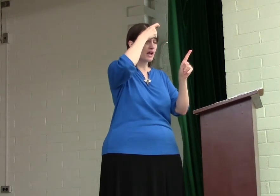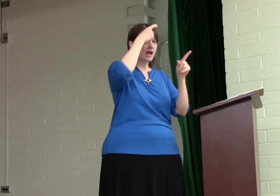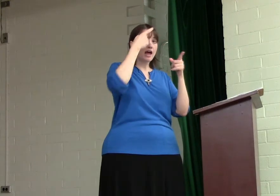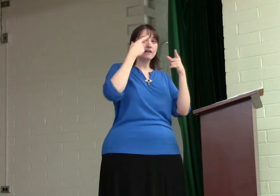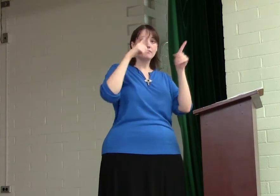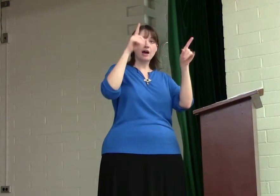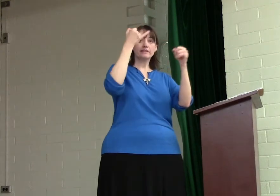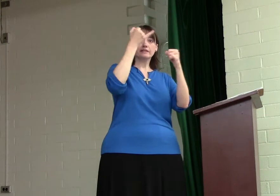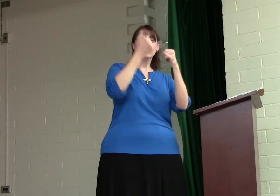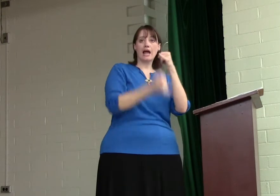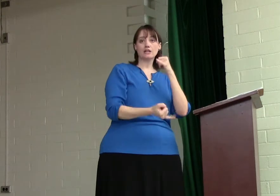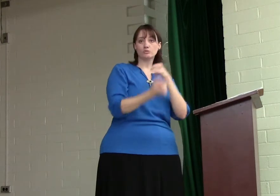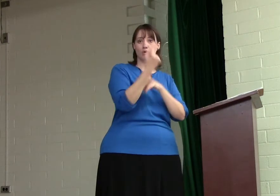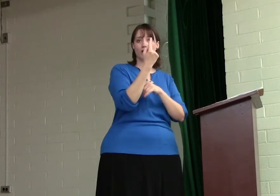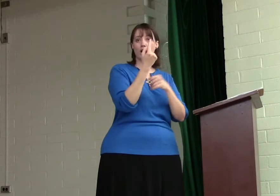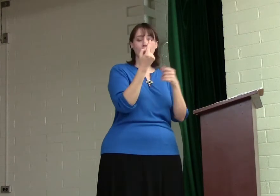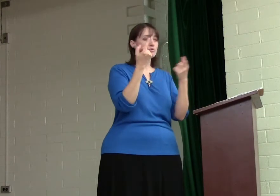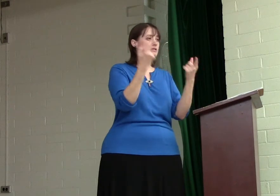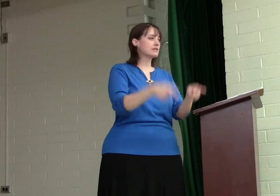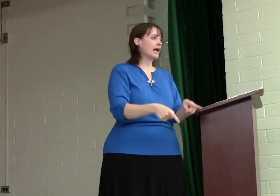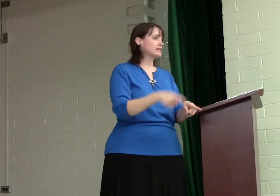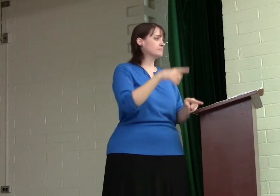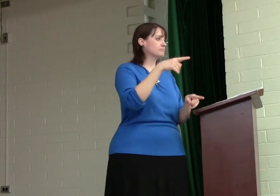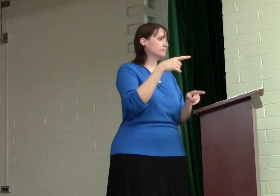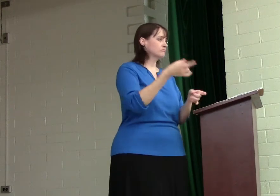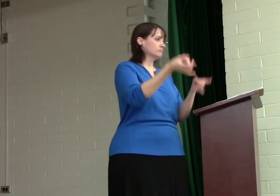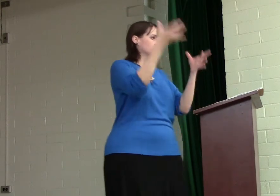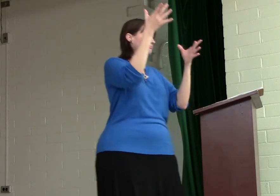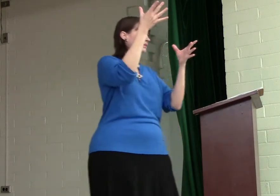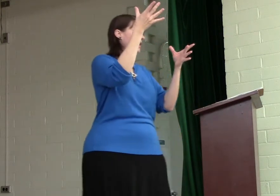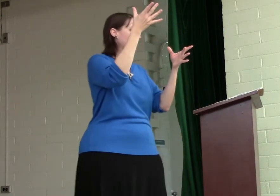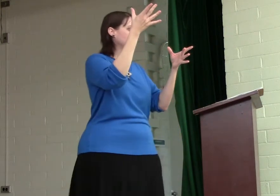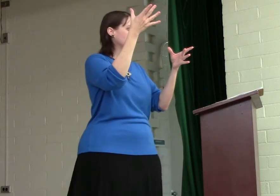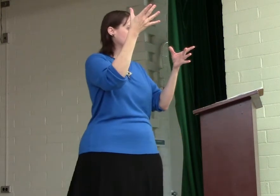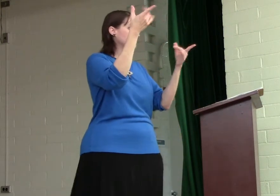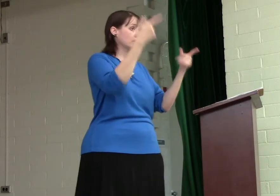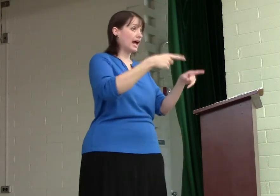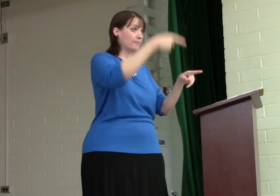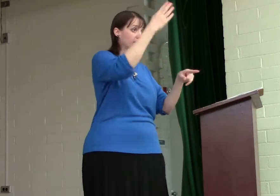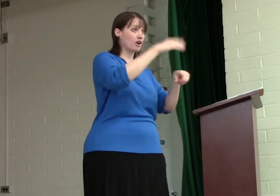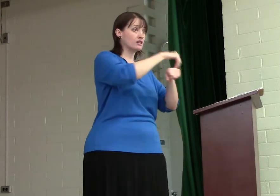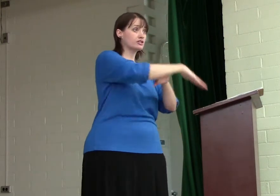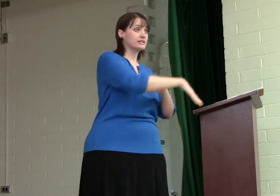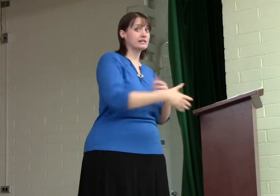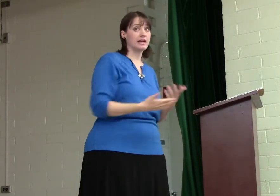And finally, the last one comes. What's the last plague that's going to happen that God's going to send?